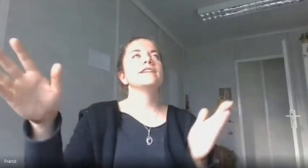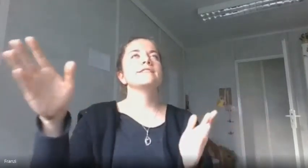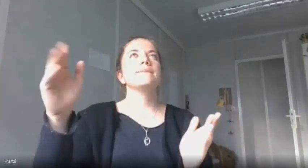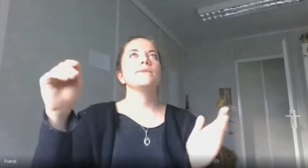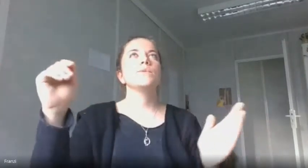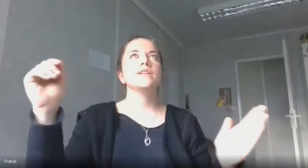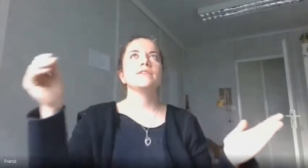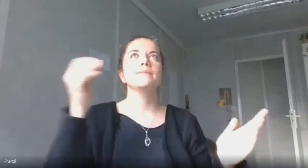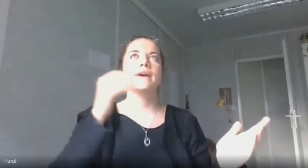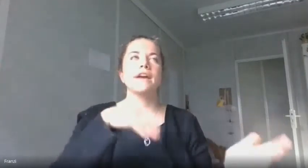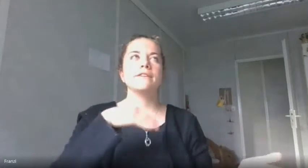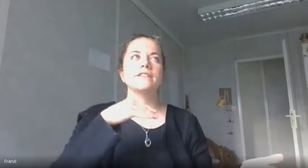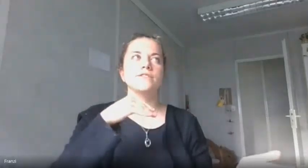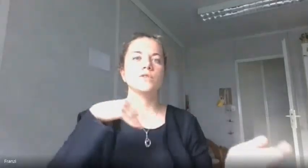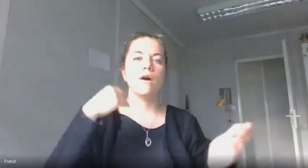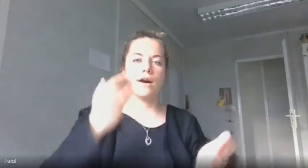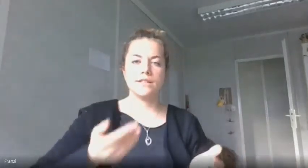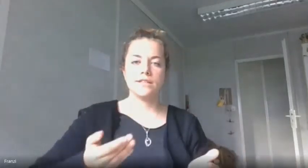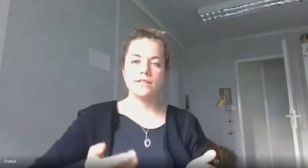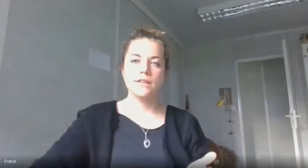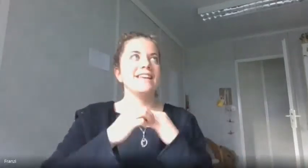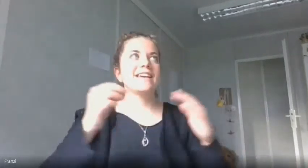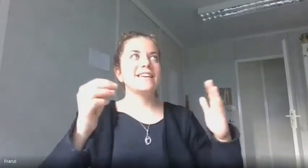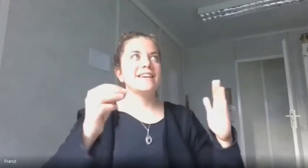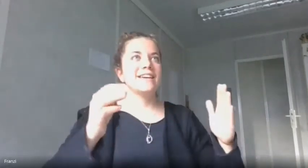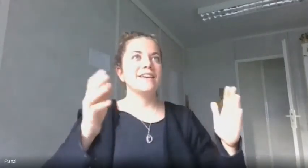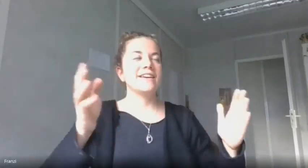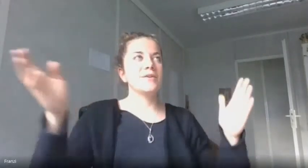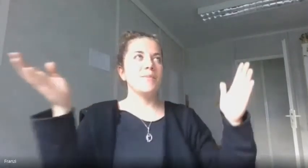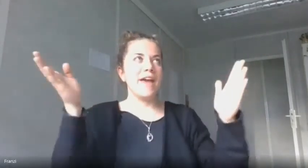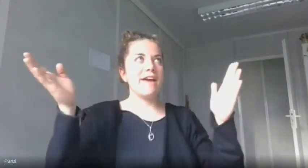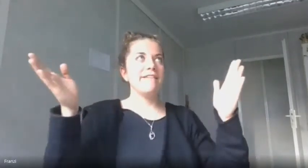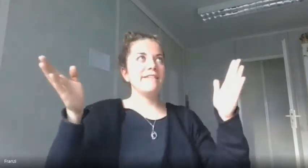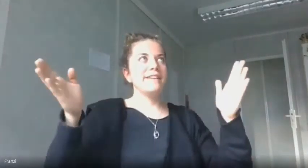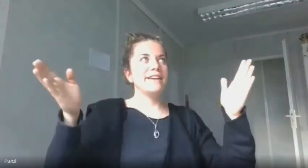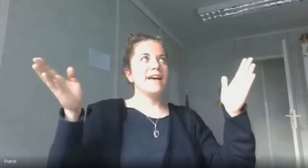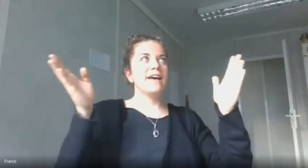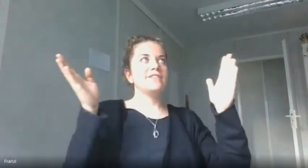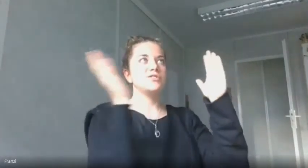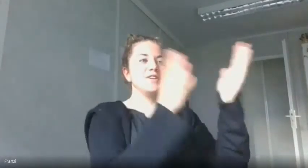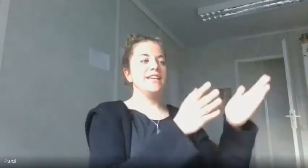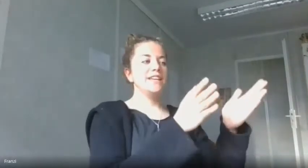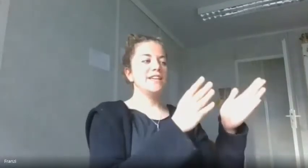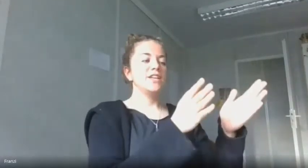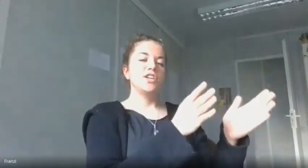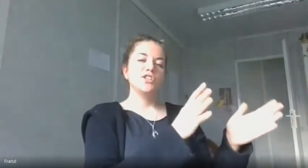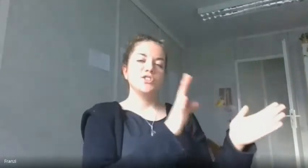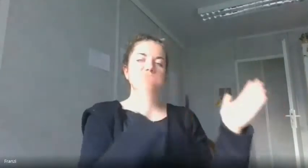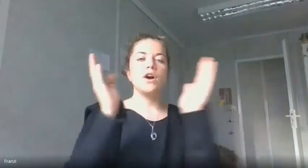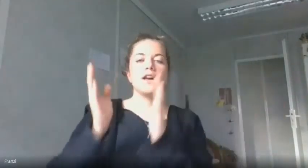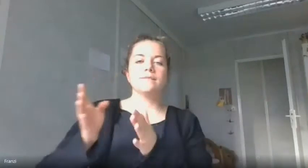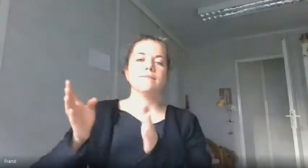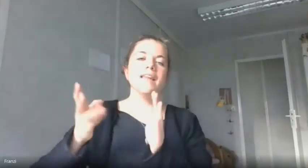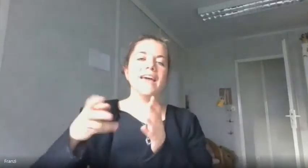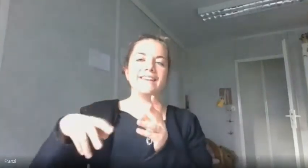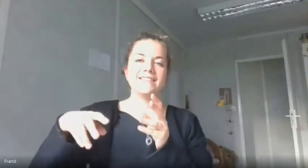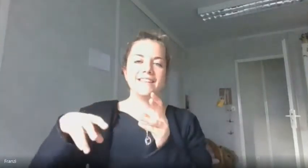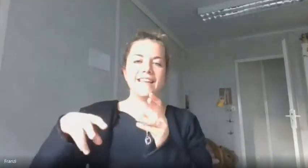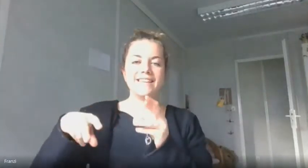example when you compare it to cotton like compare a tree to a cotton plant like